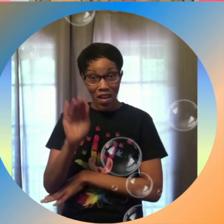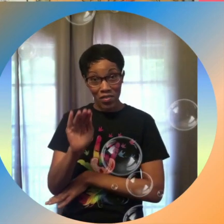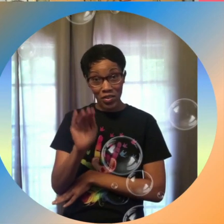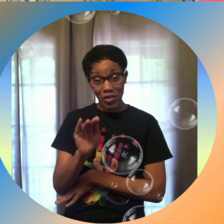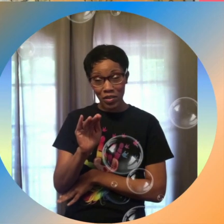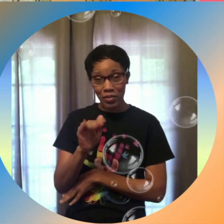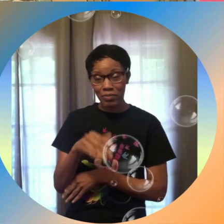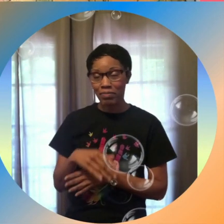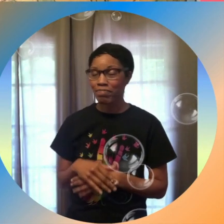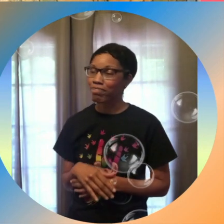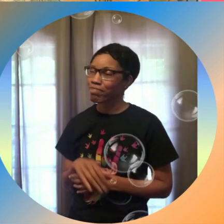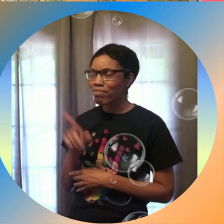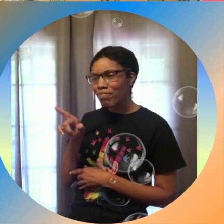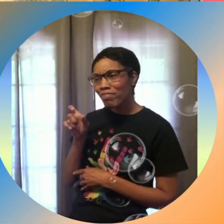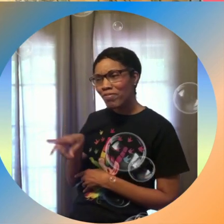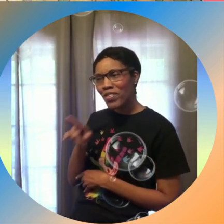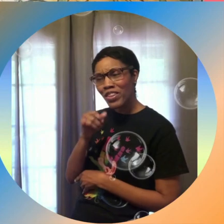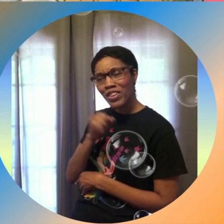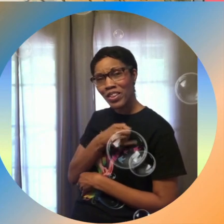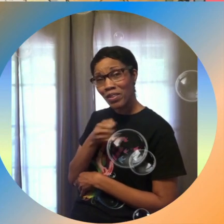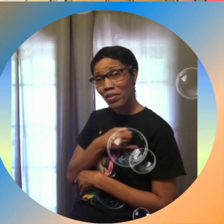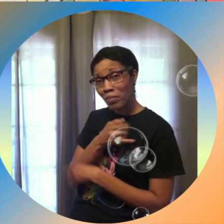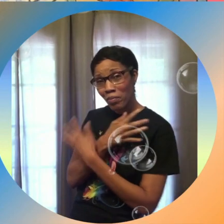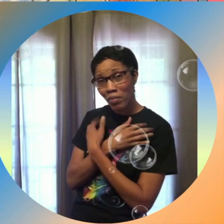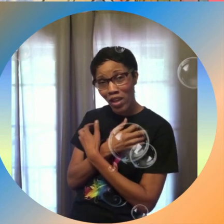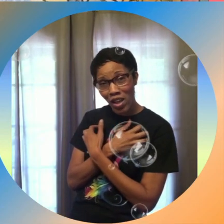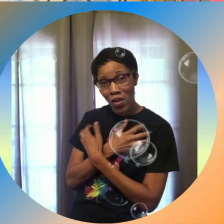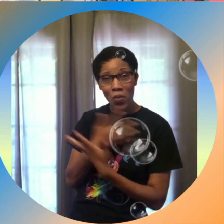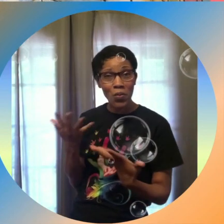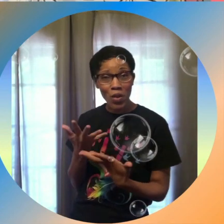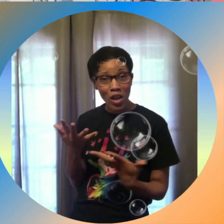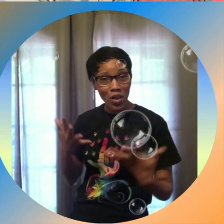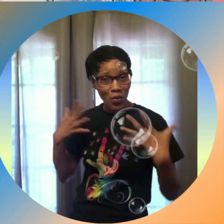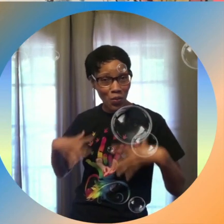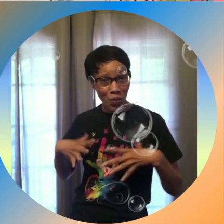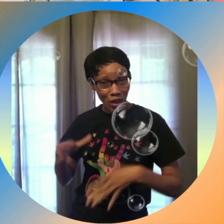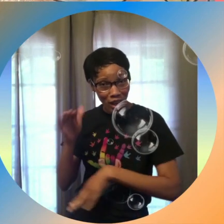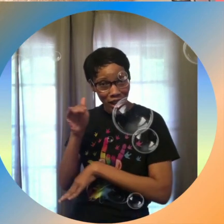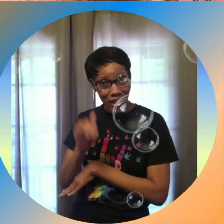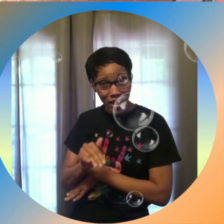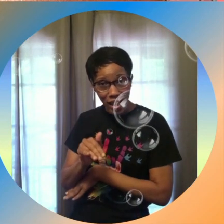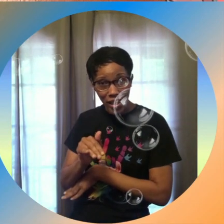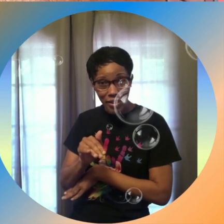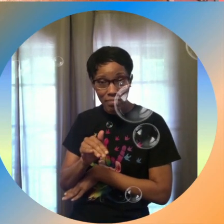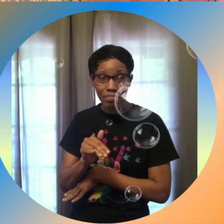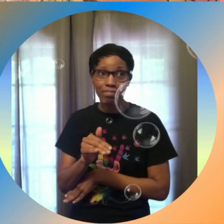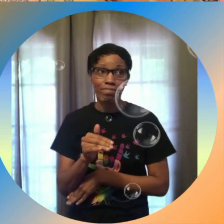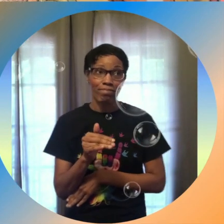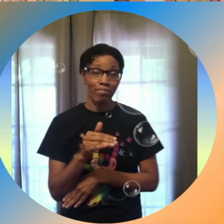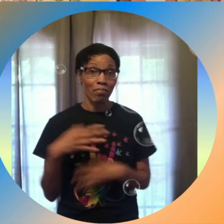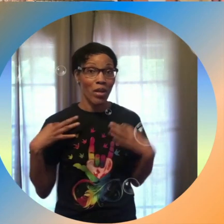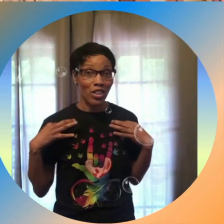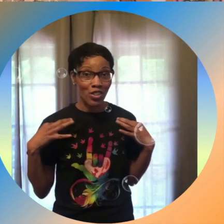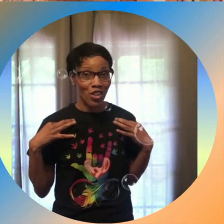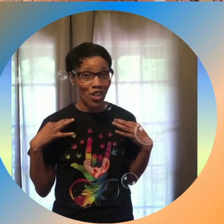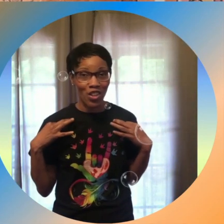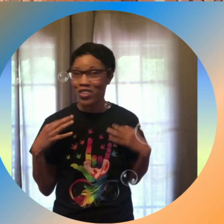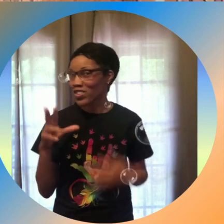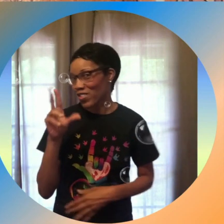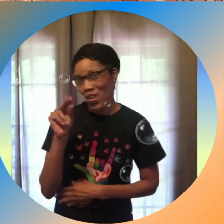what will you wear what will you wear at night not my shirt